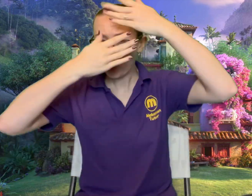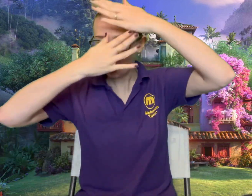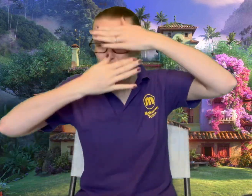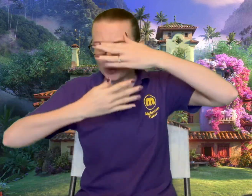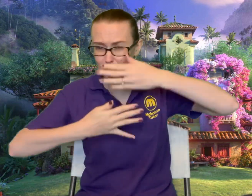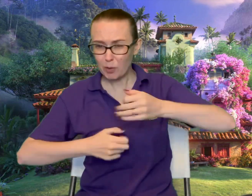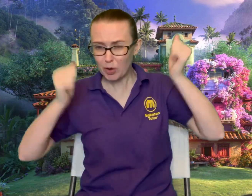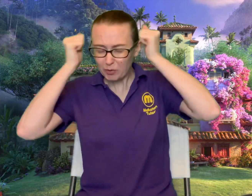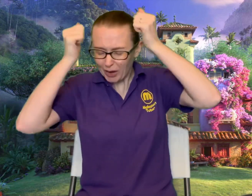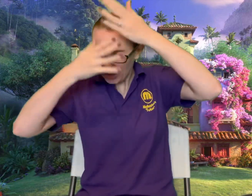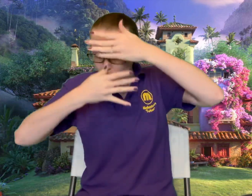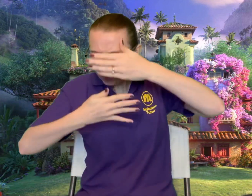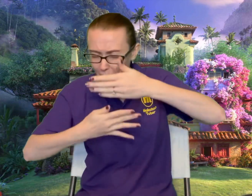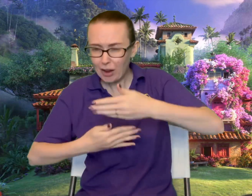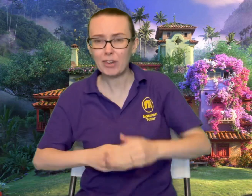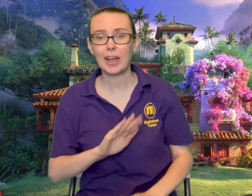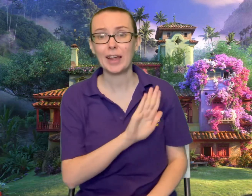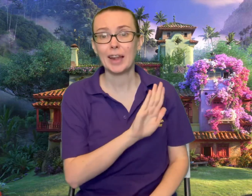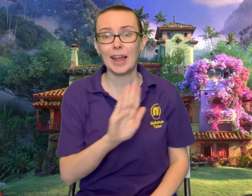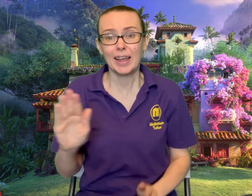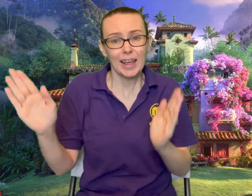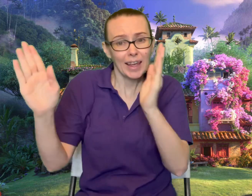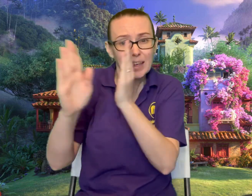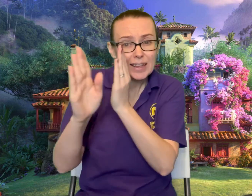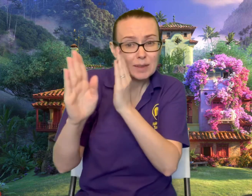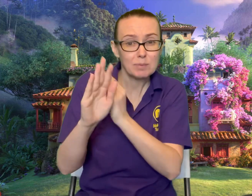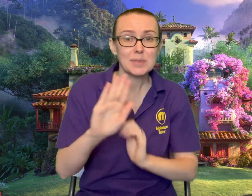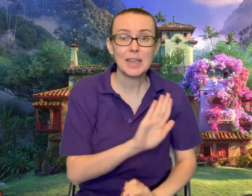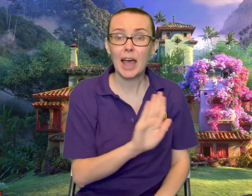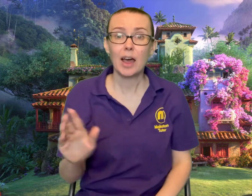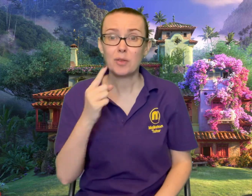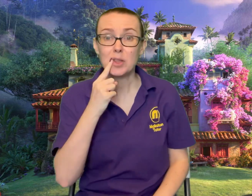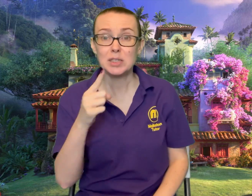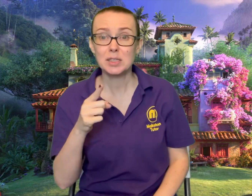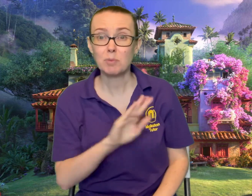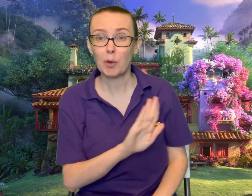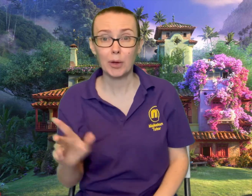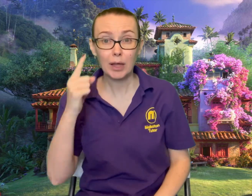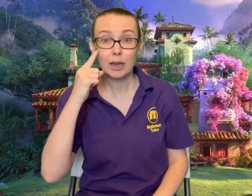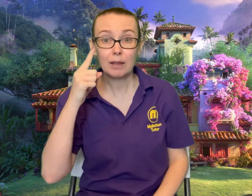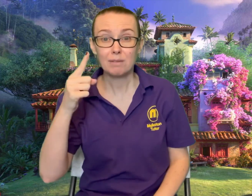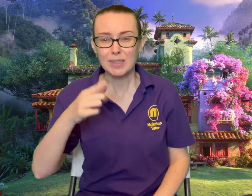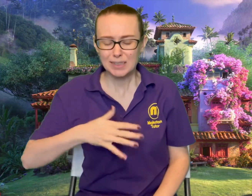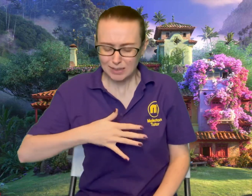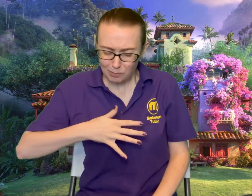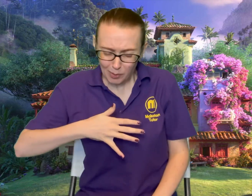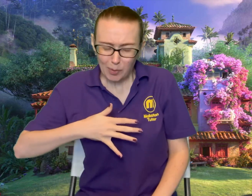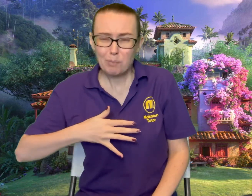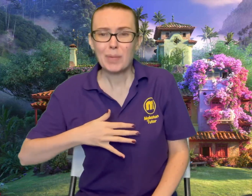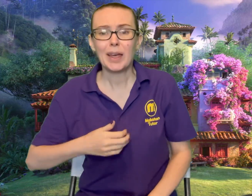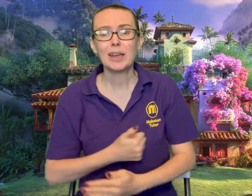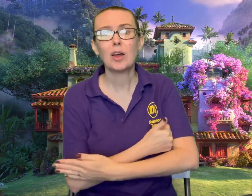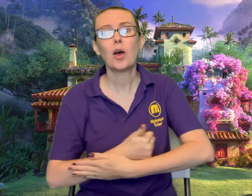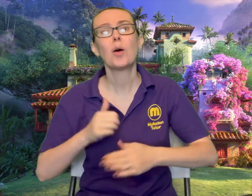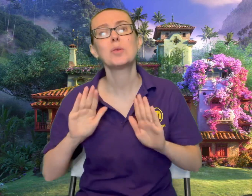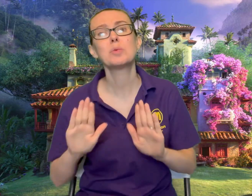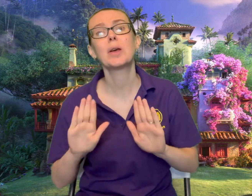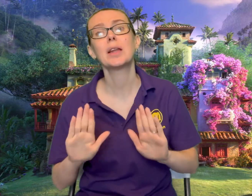a morning rain or a hurricane Can't keep down the unspoken, invisible pain Always waiting